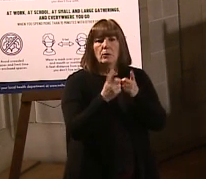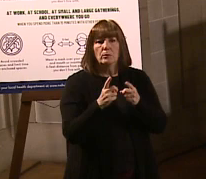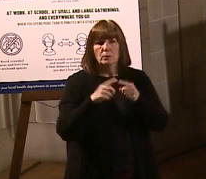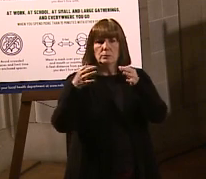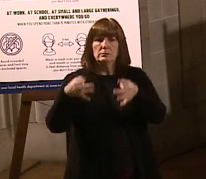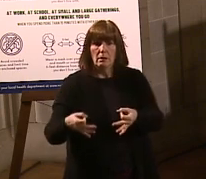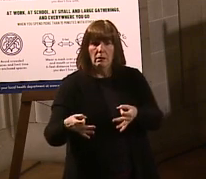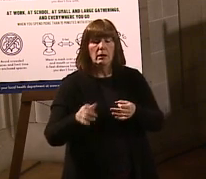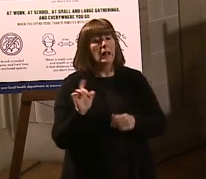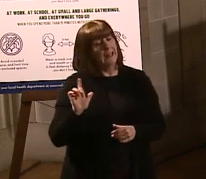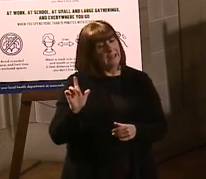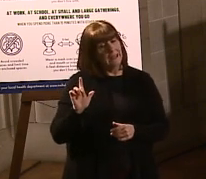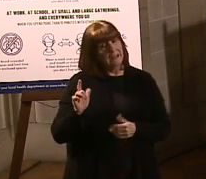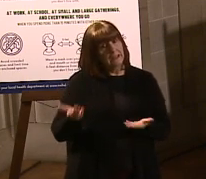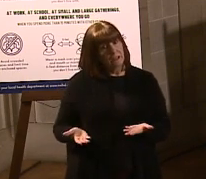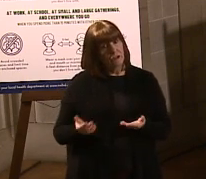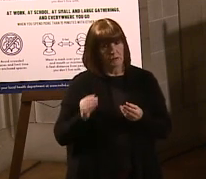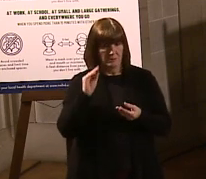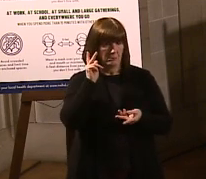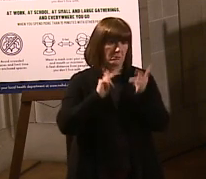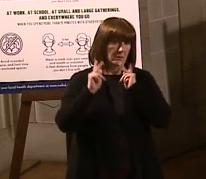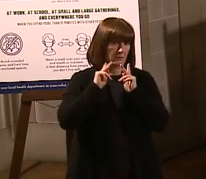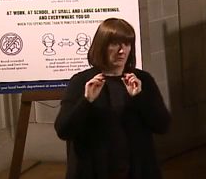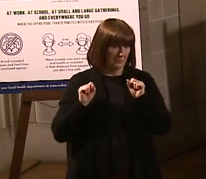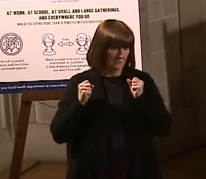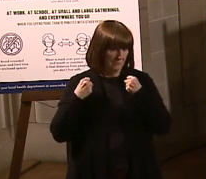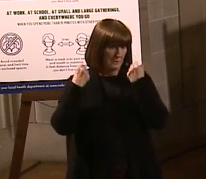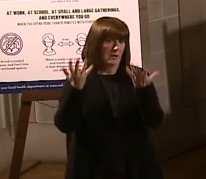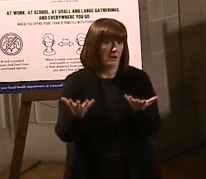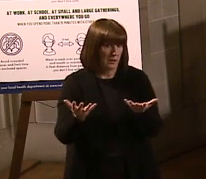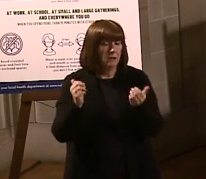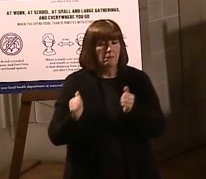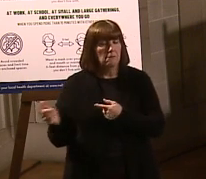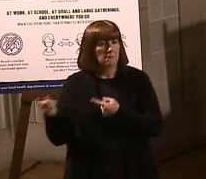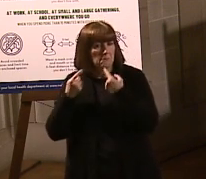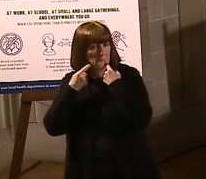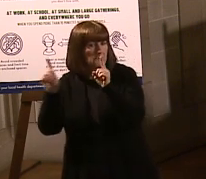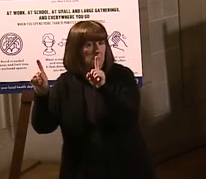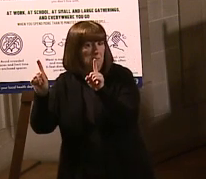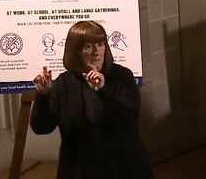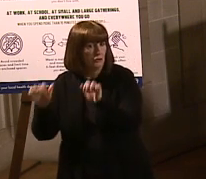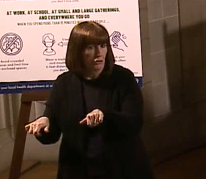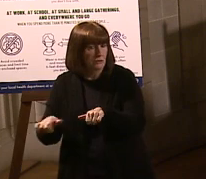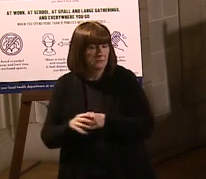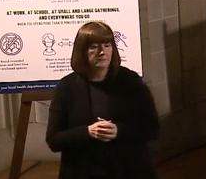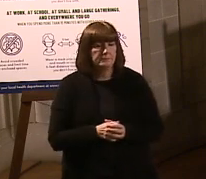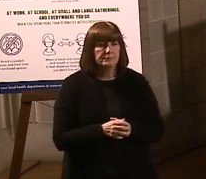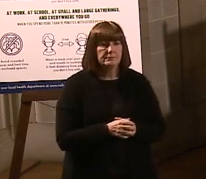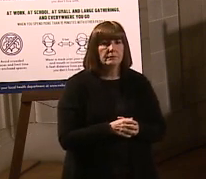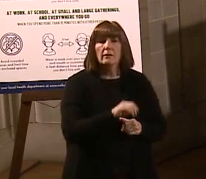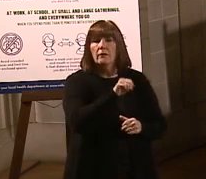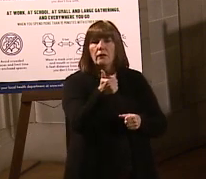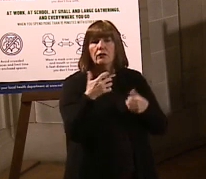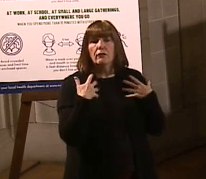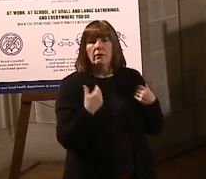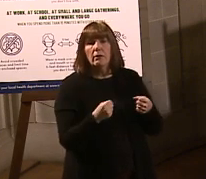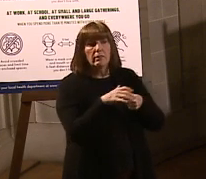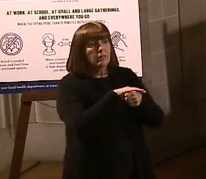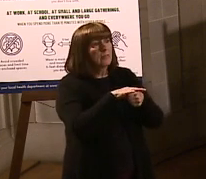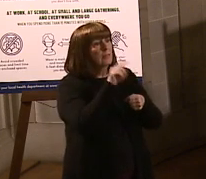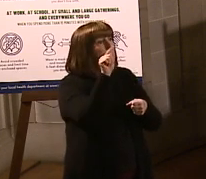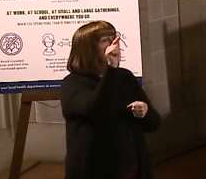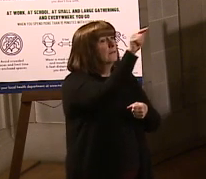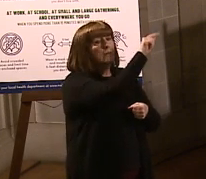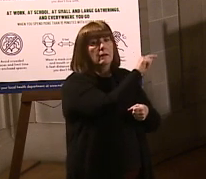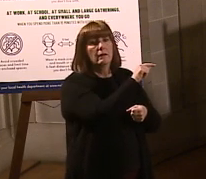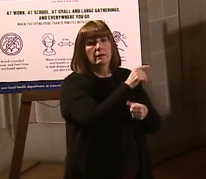places like Lincoln where you have enough population to make that work, that could be very successful. In other health districts where maybe you don't have